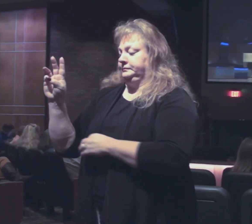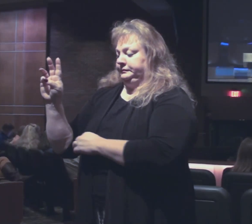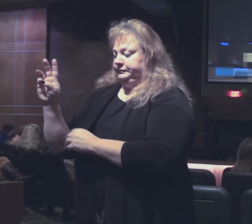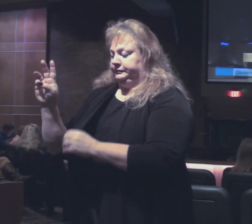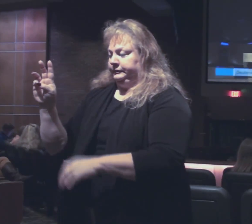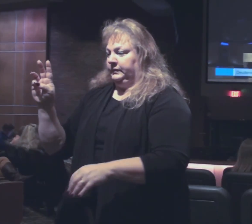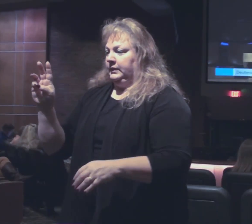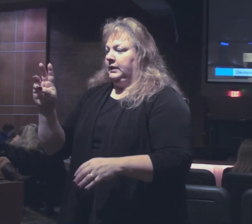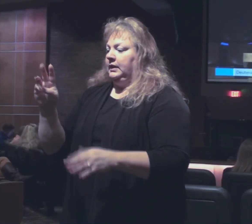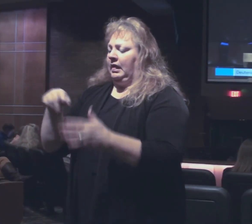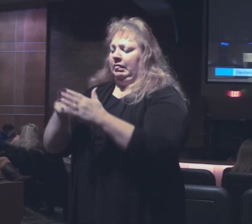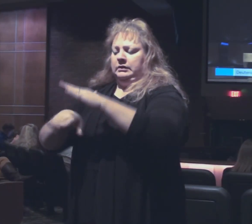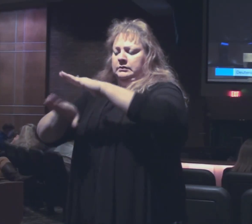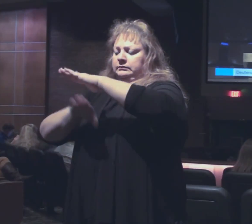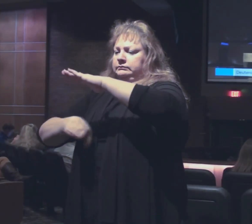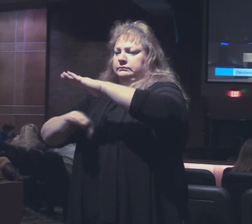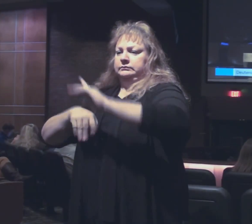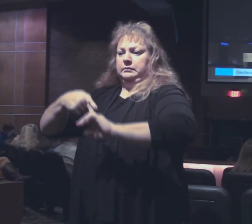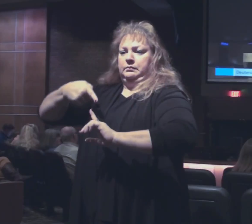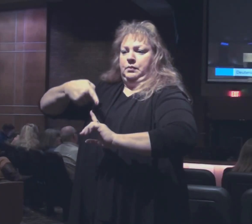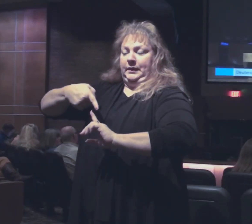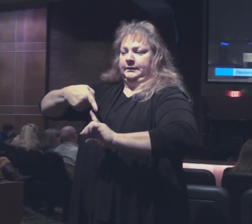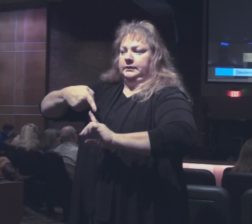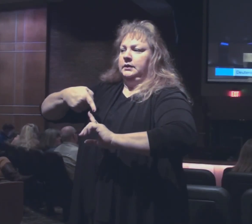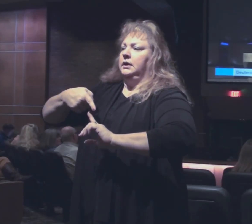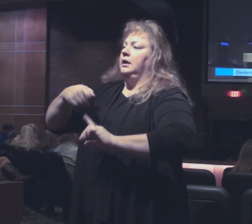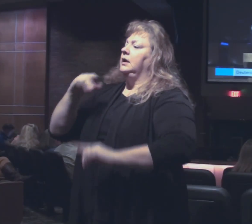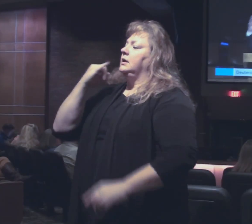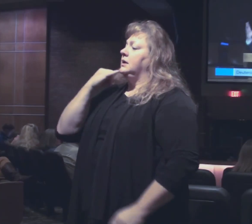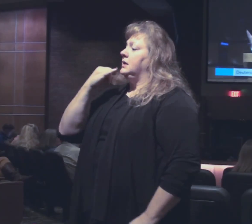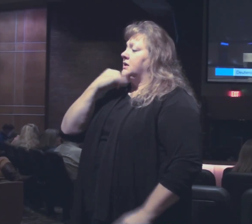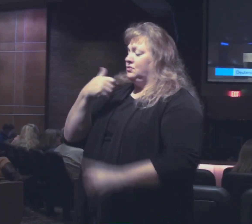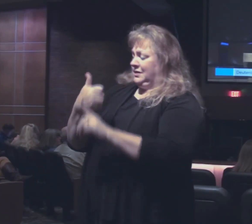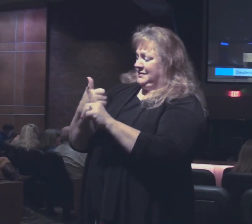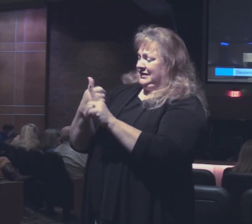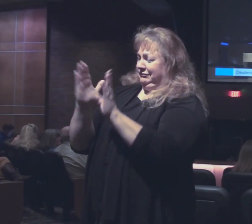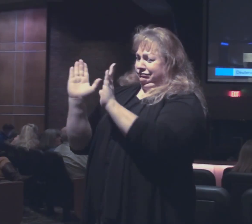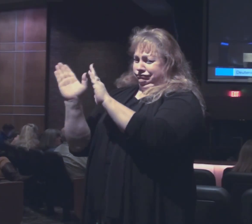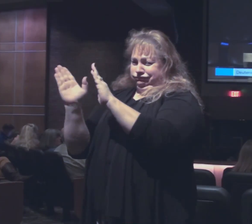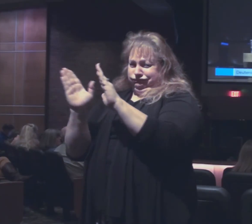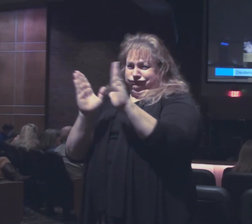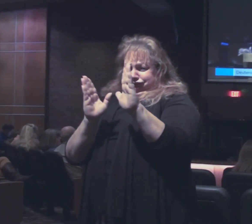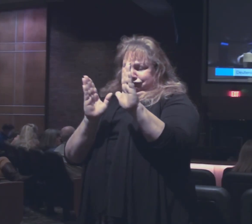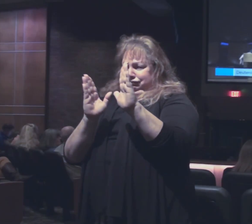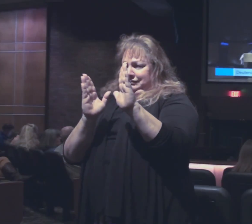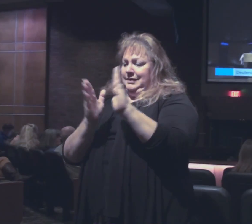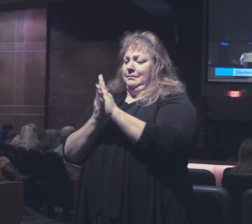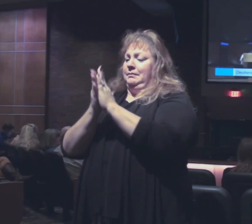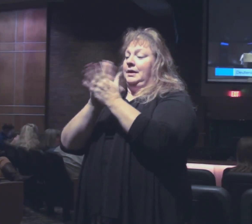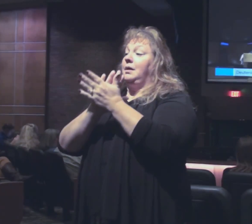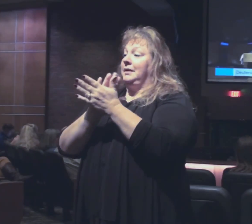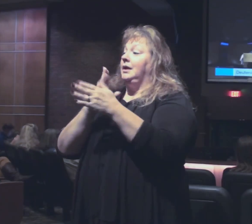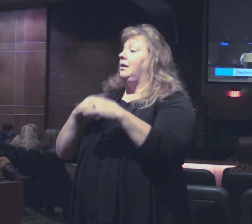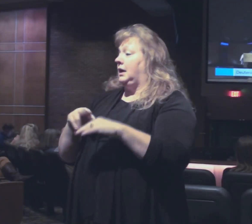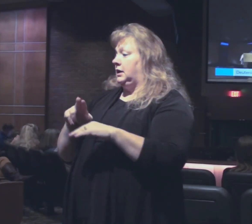This is the foundational point as Israel is being organized as a nation.